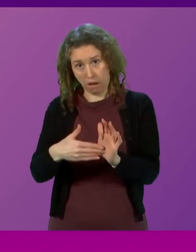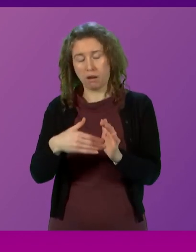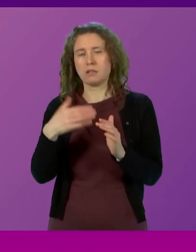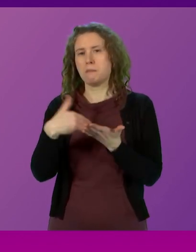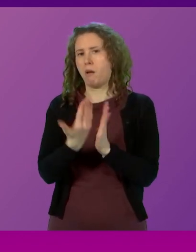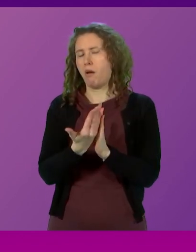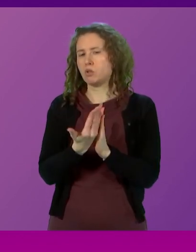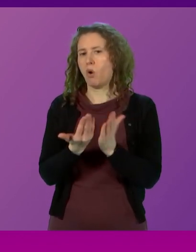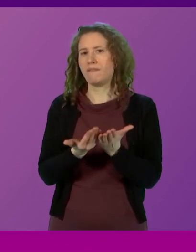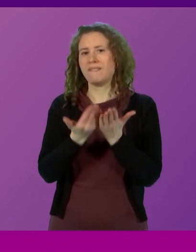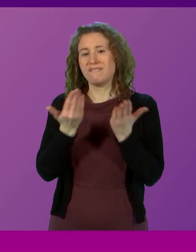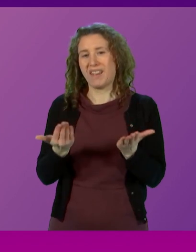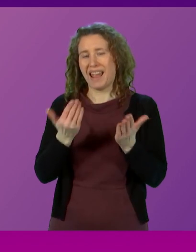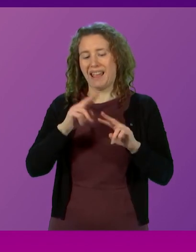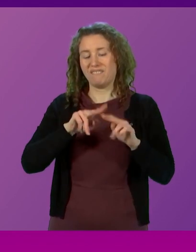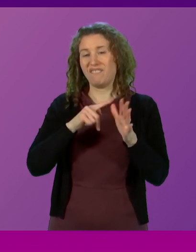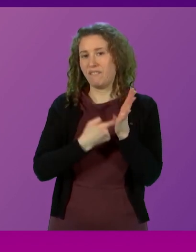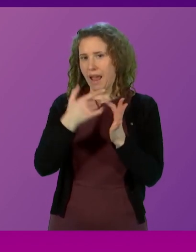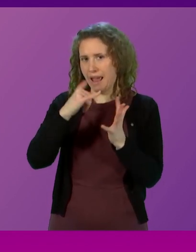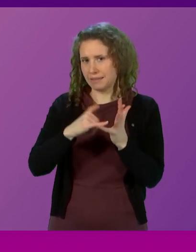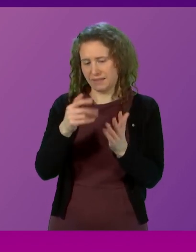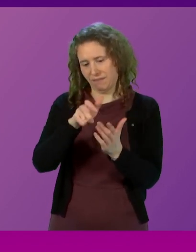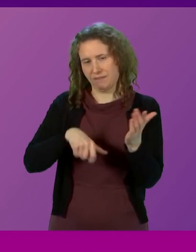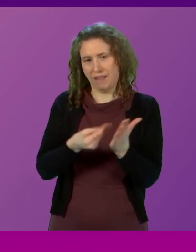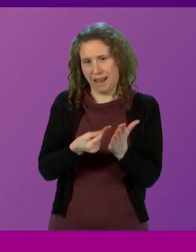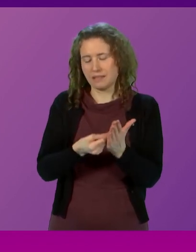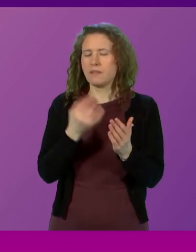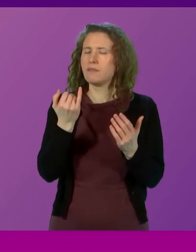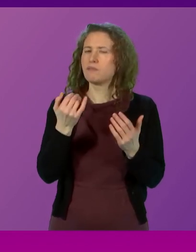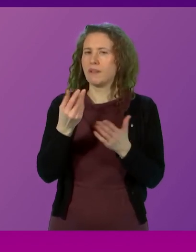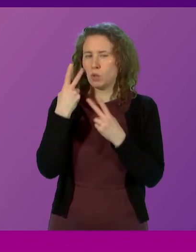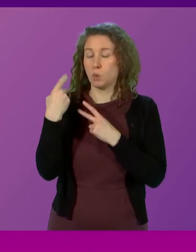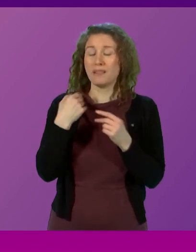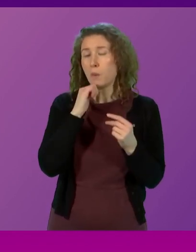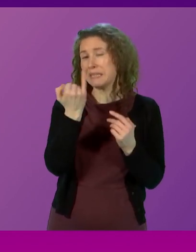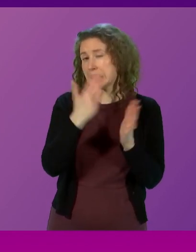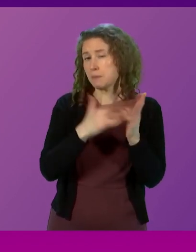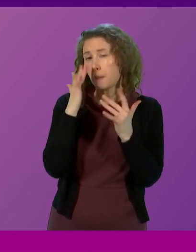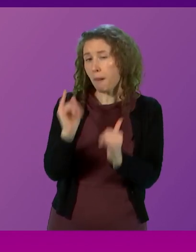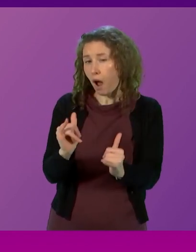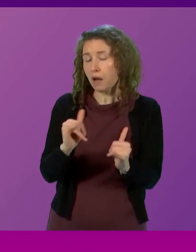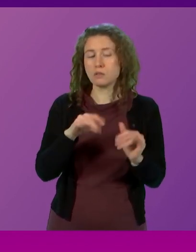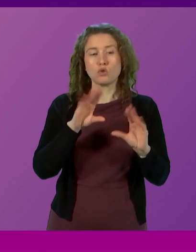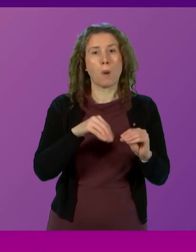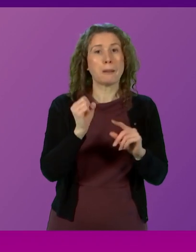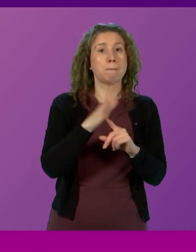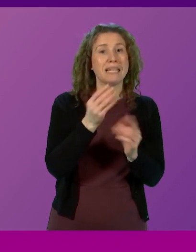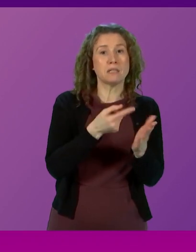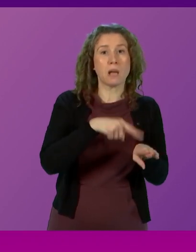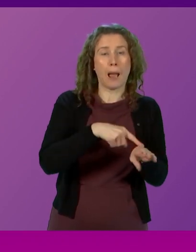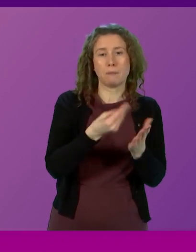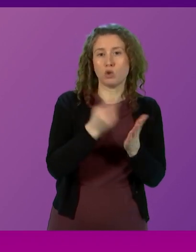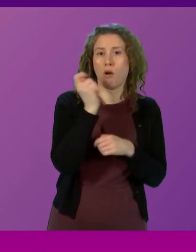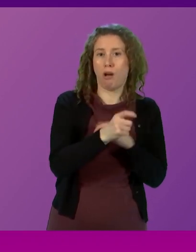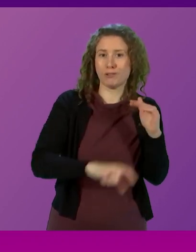part of our Fairfares review for a six-month pilot removing peak-time rail fares as a way of making rail travel more affordable